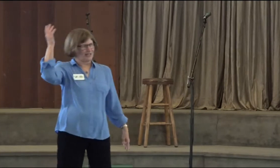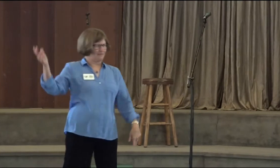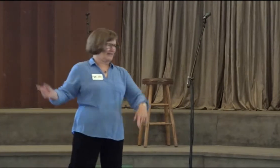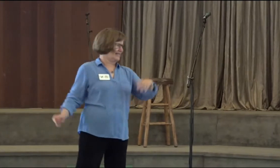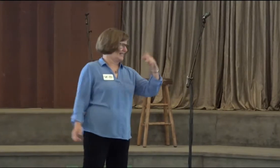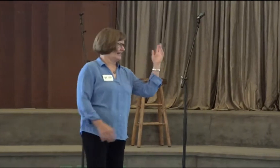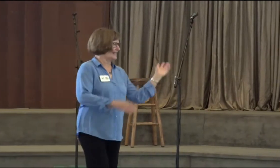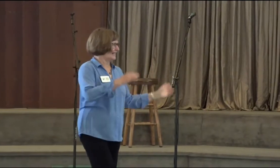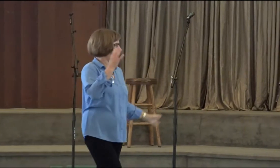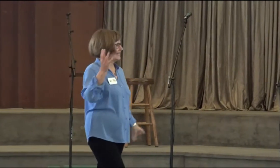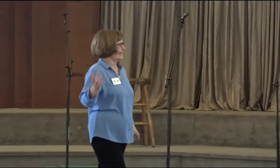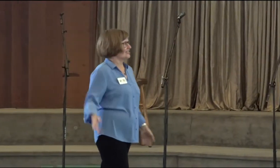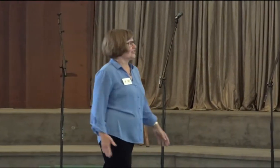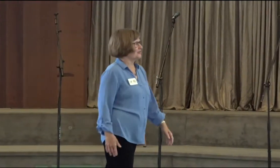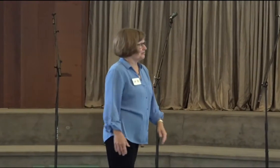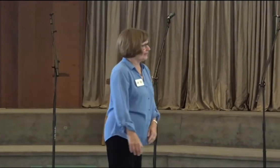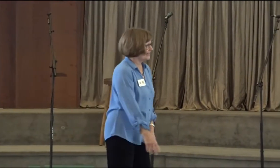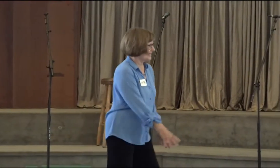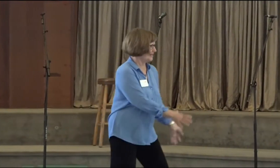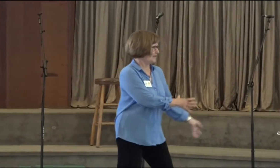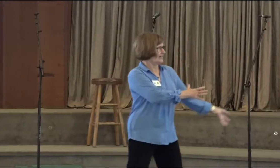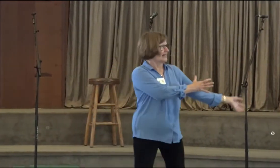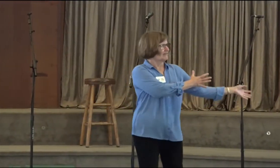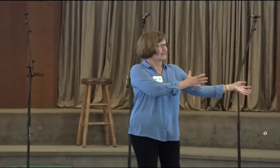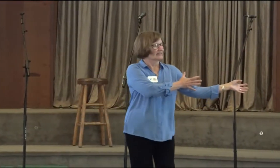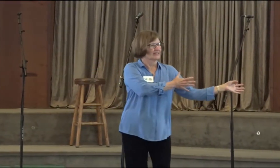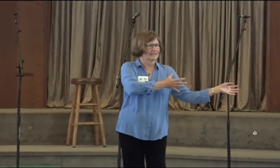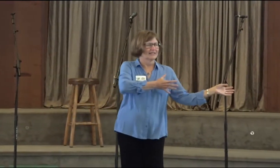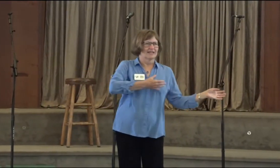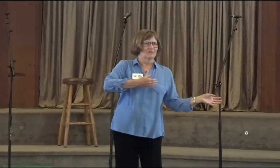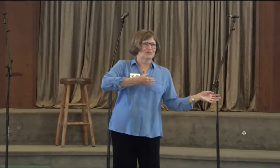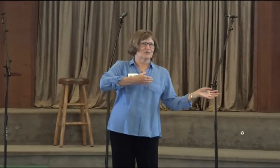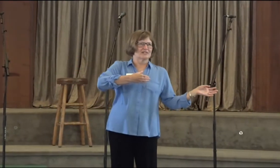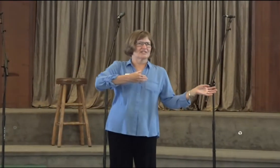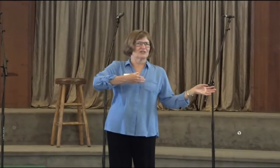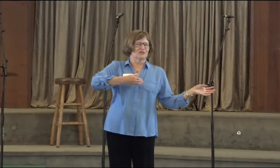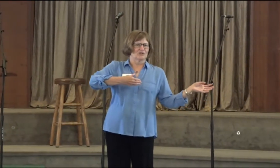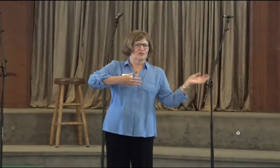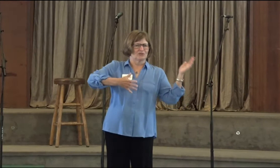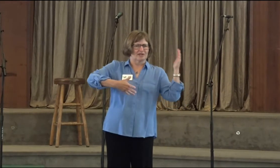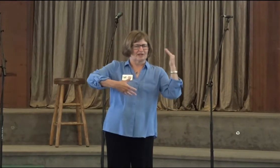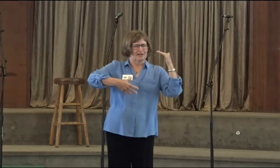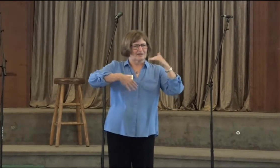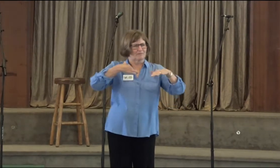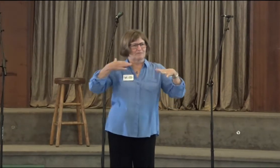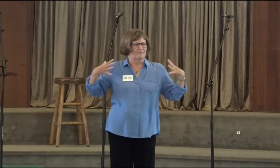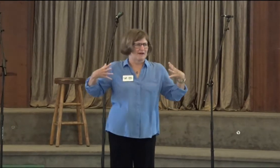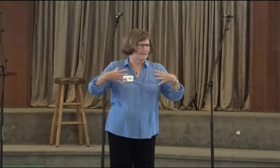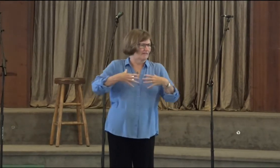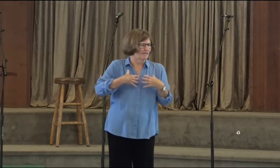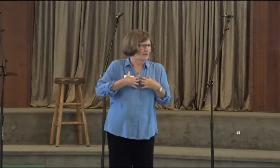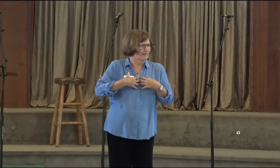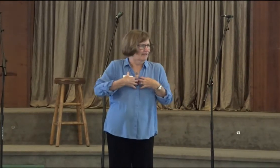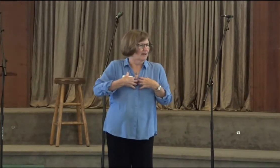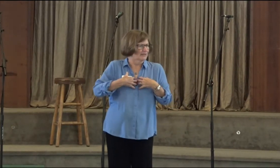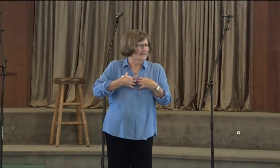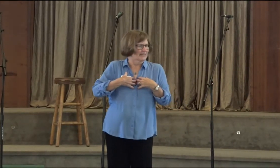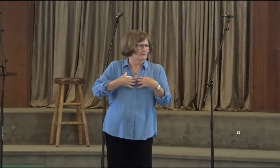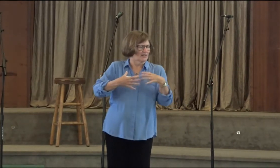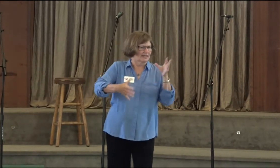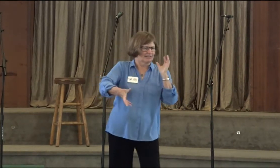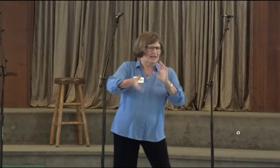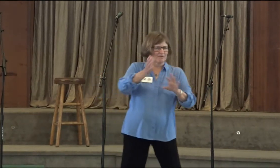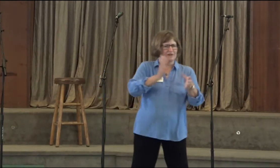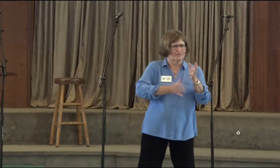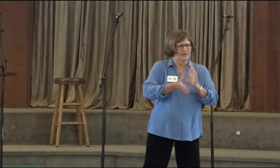being heard, not being seen, da-da-da-da-da. So by the time I left, which was due to my love of my family,